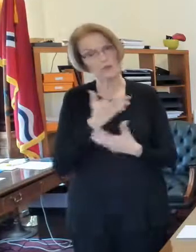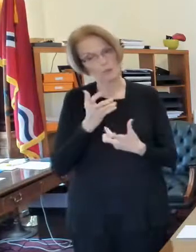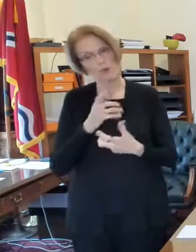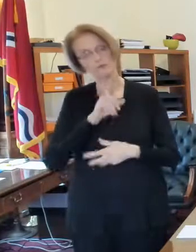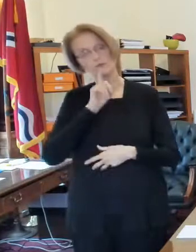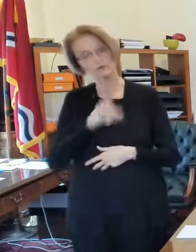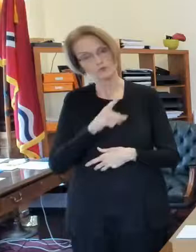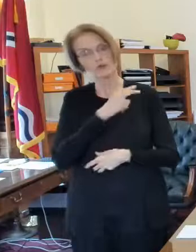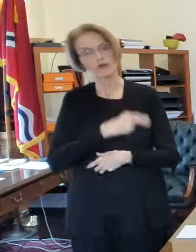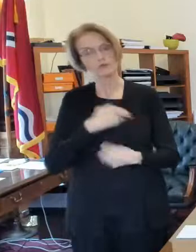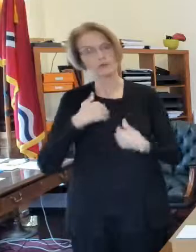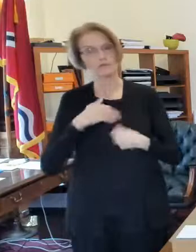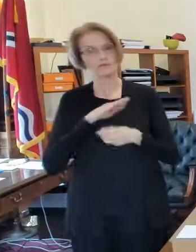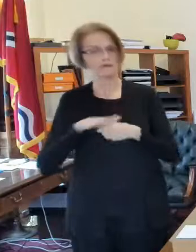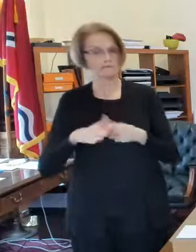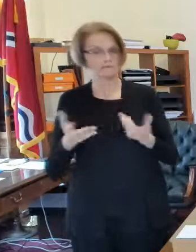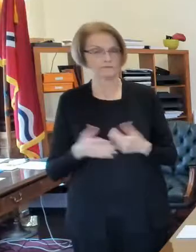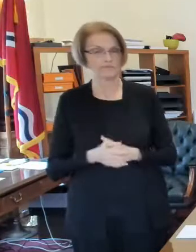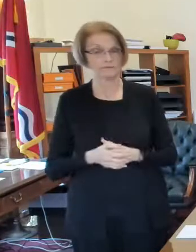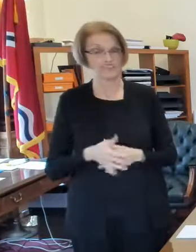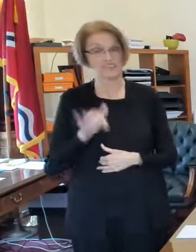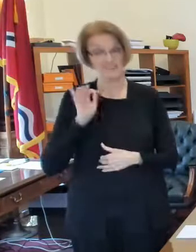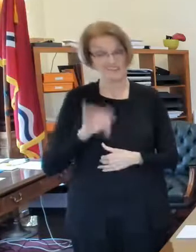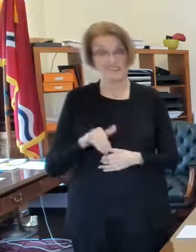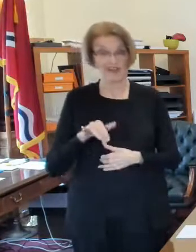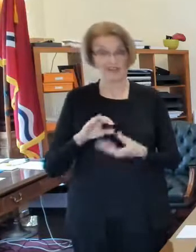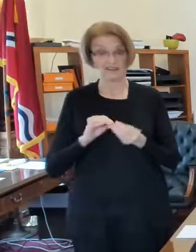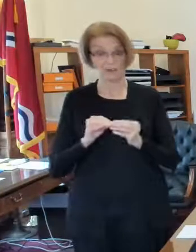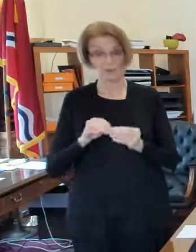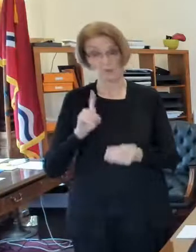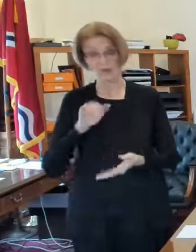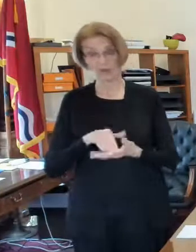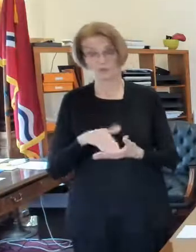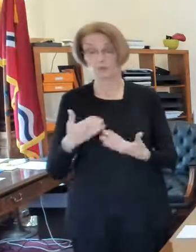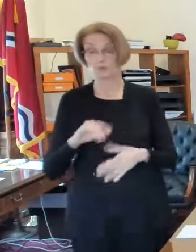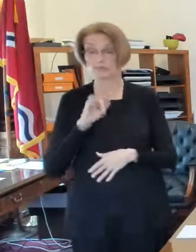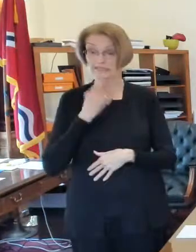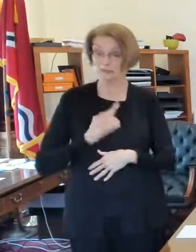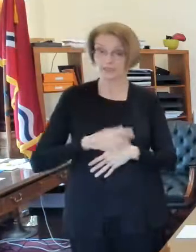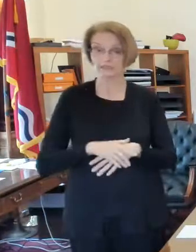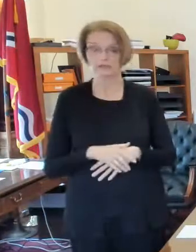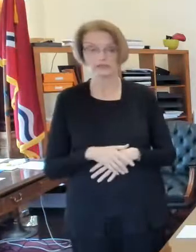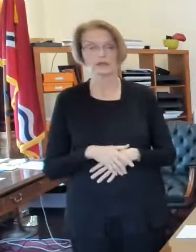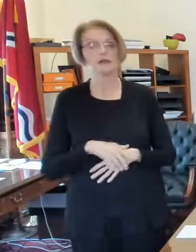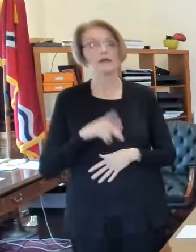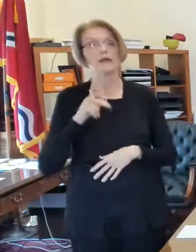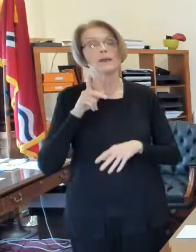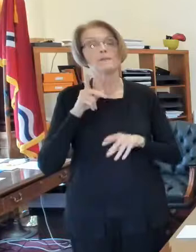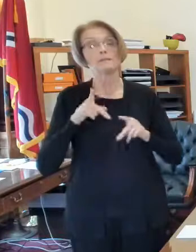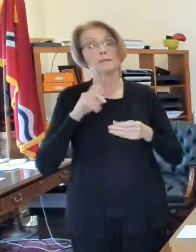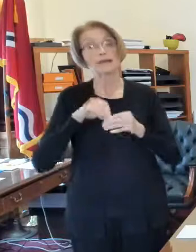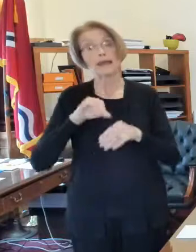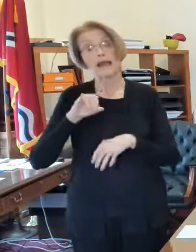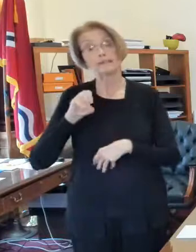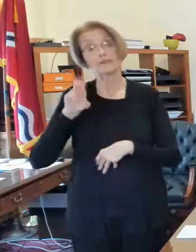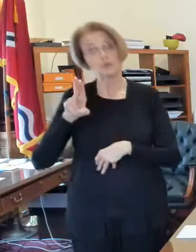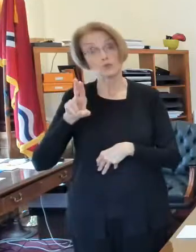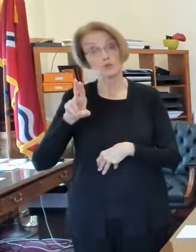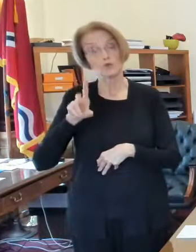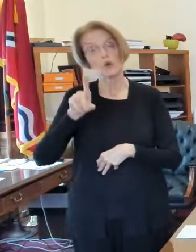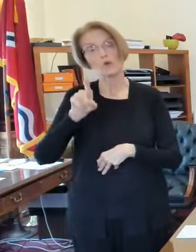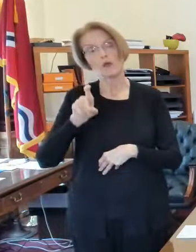that is that's a very serious number number number of people in the icu in the region today